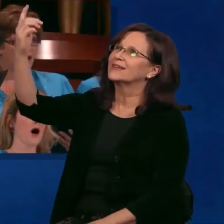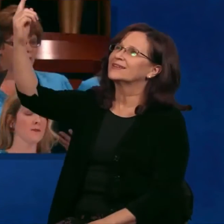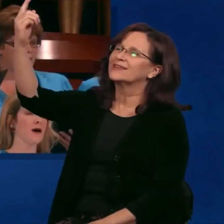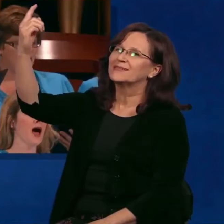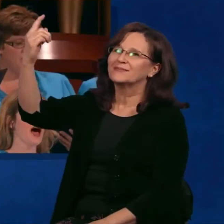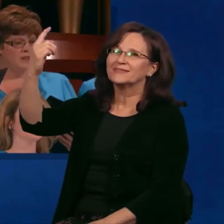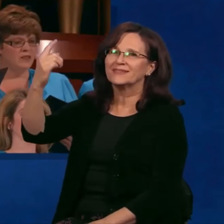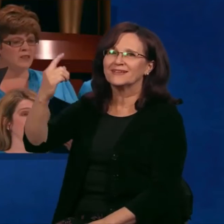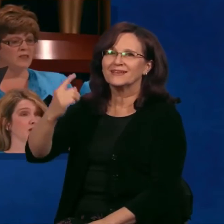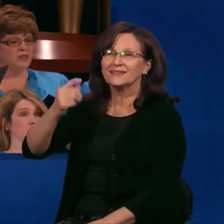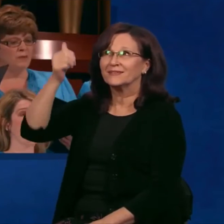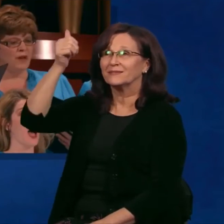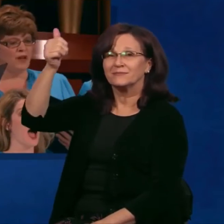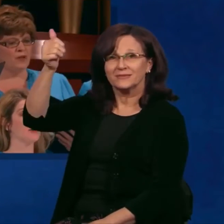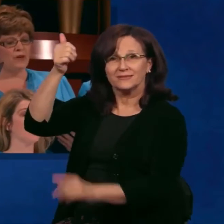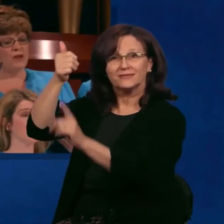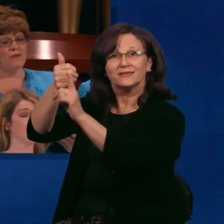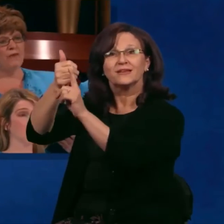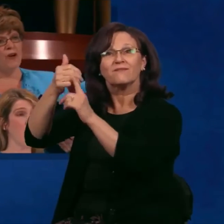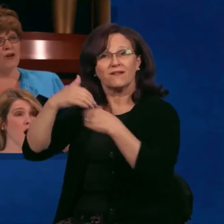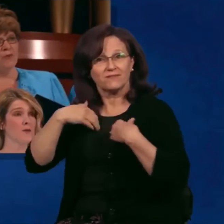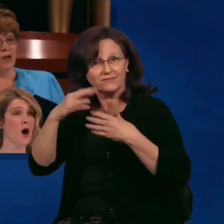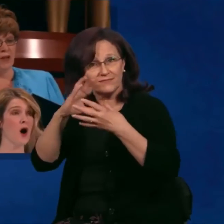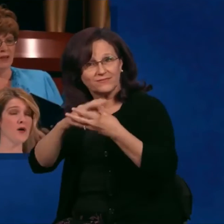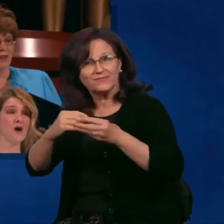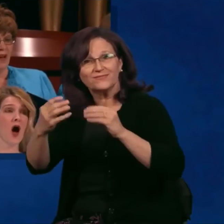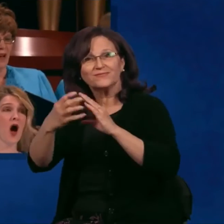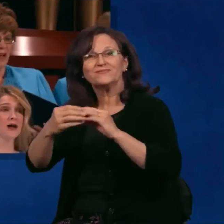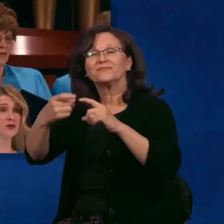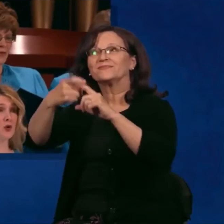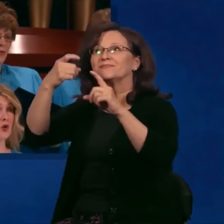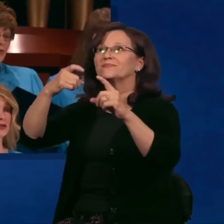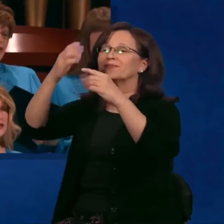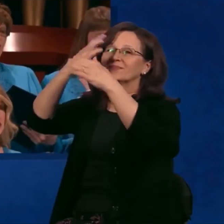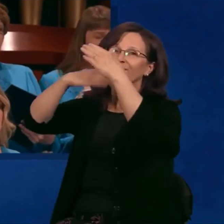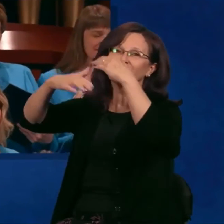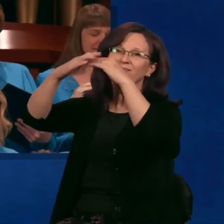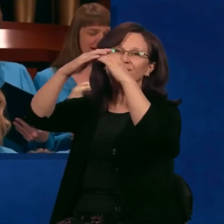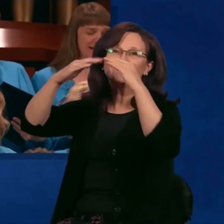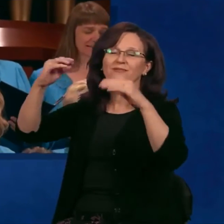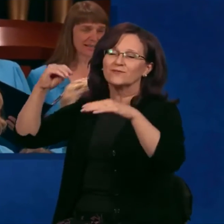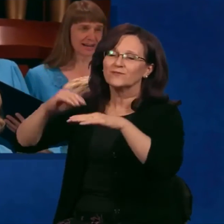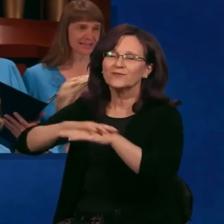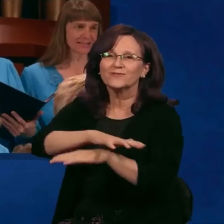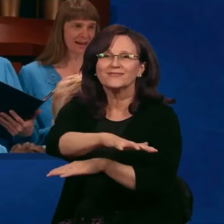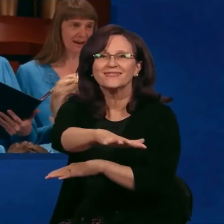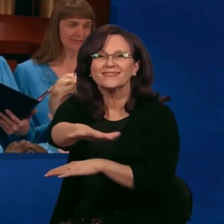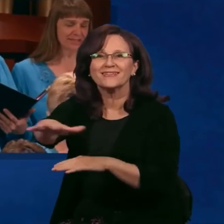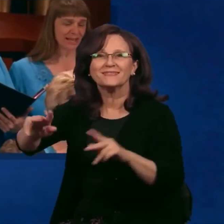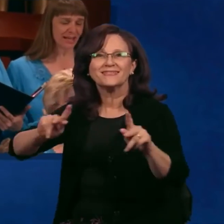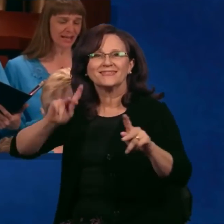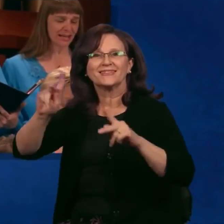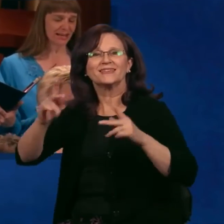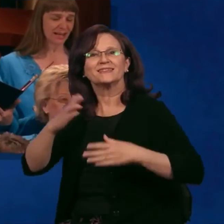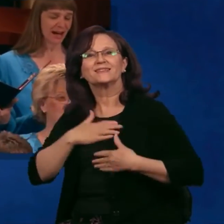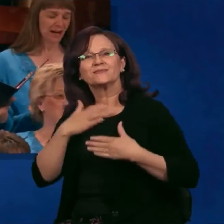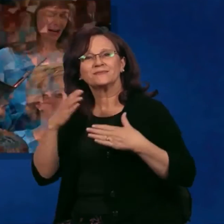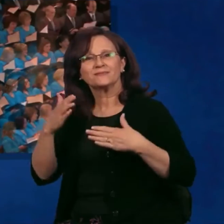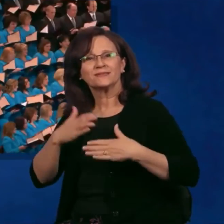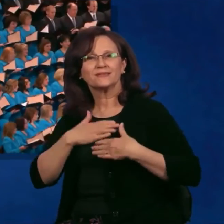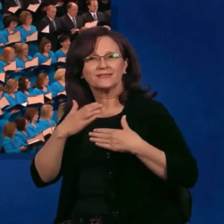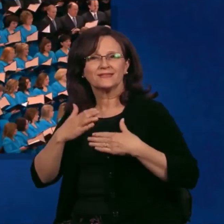A message bearing from on high to cheer the suns of day.